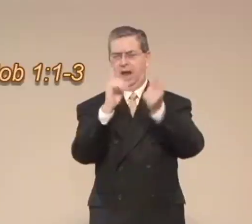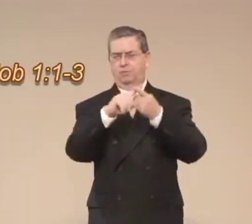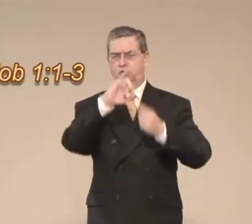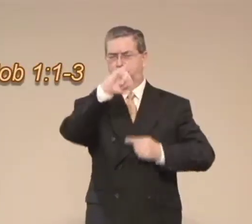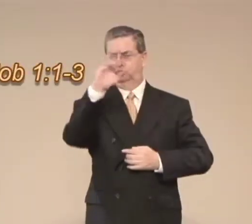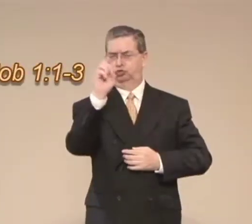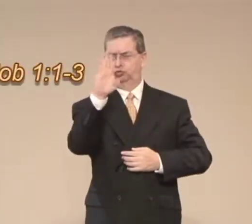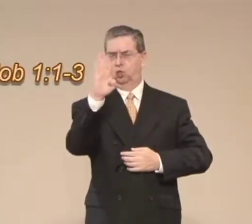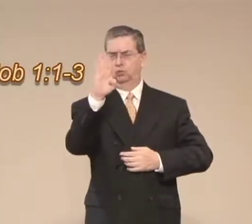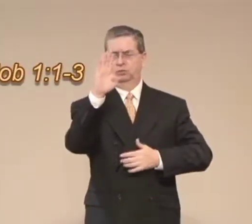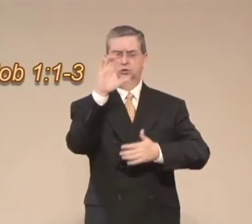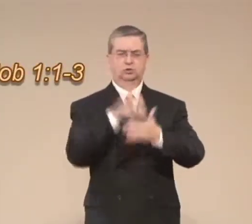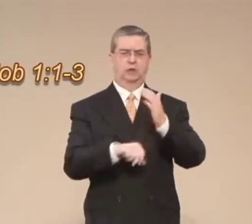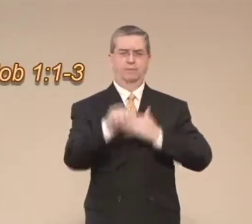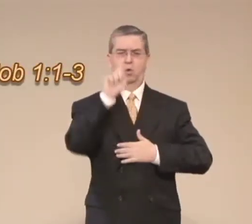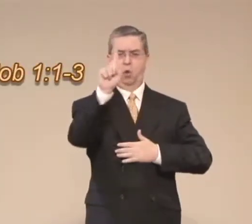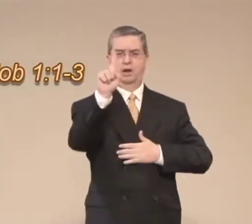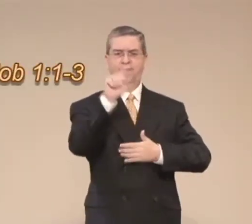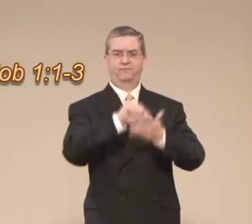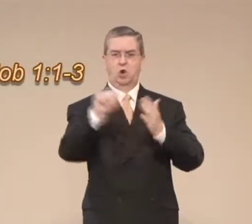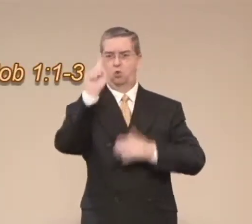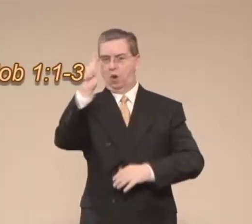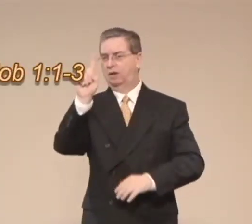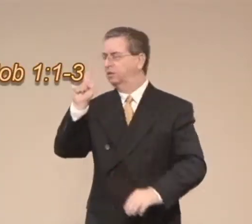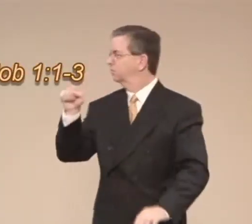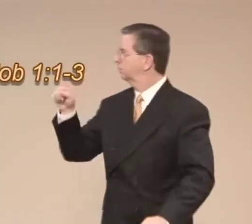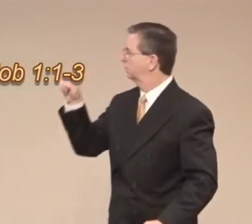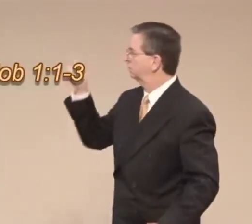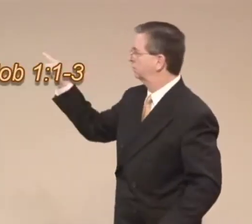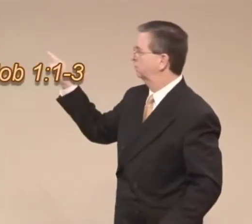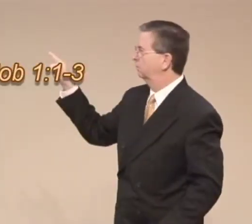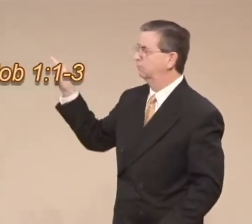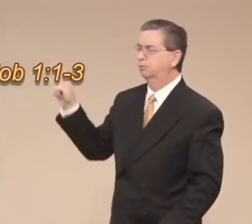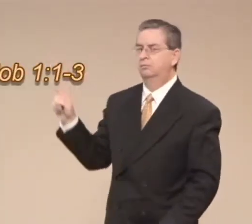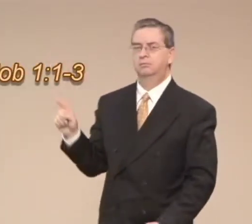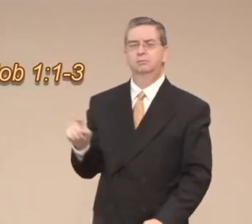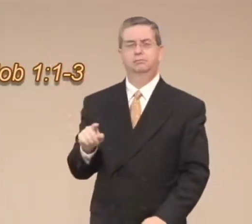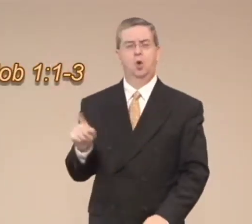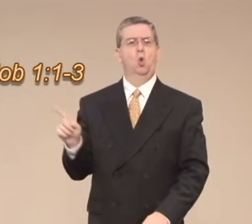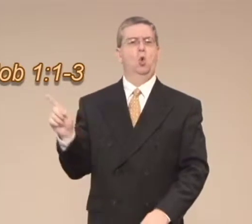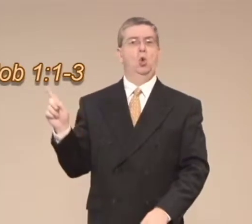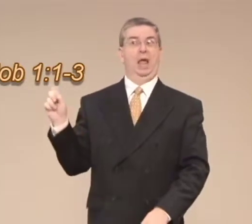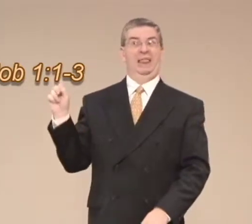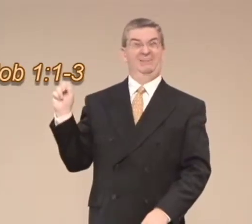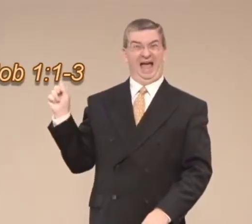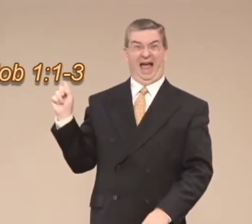Now, if you would open your Bible, please, to Job, chapter 1, verse 1.